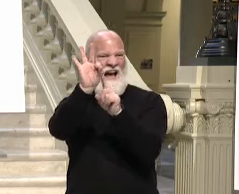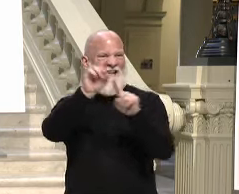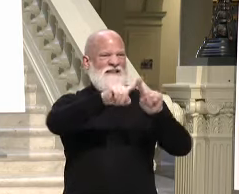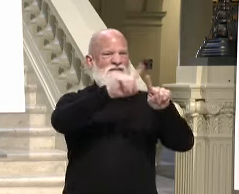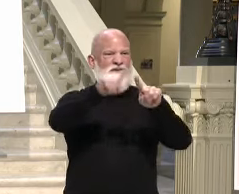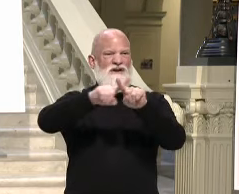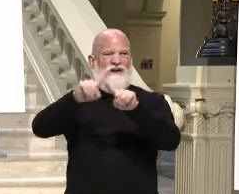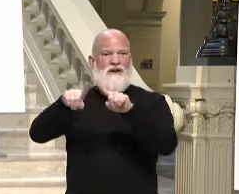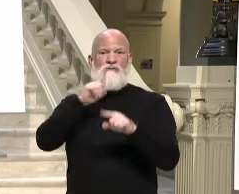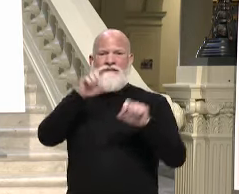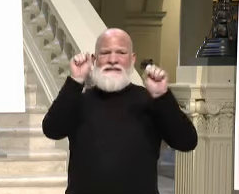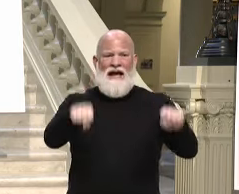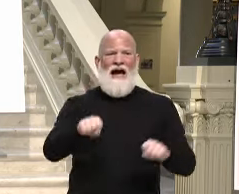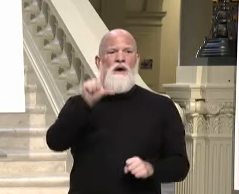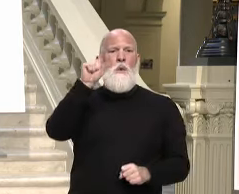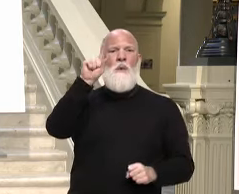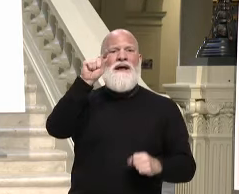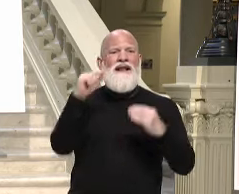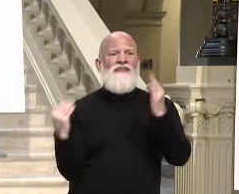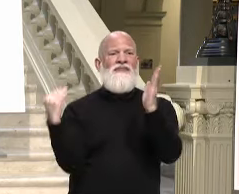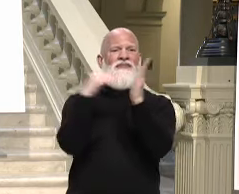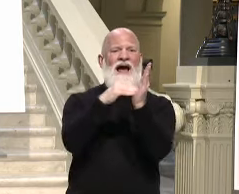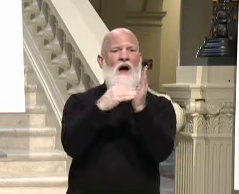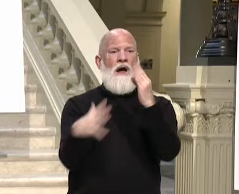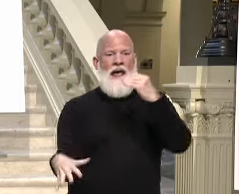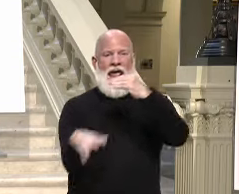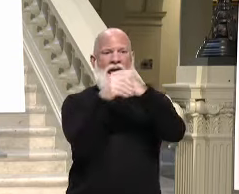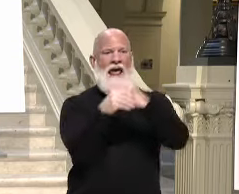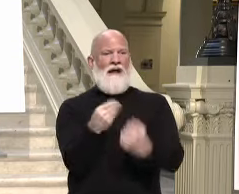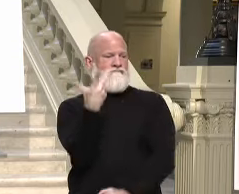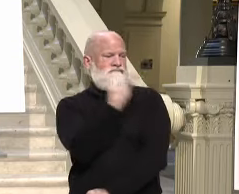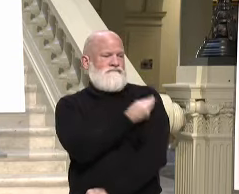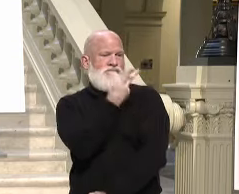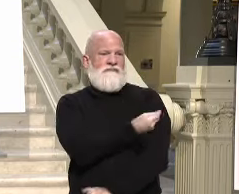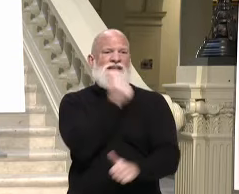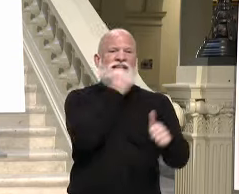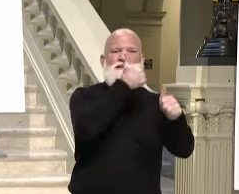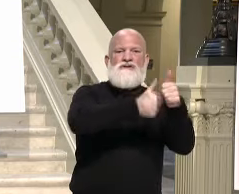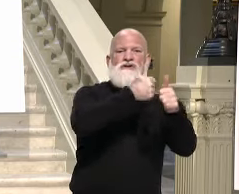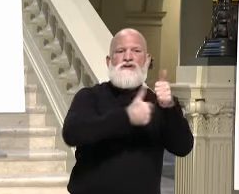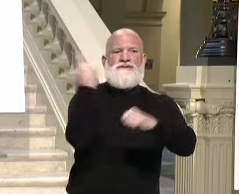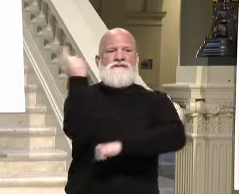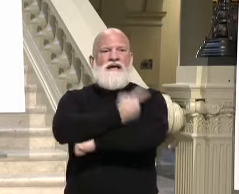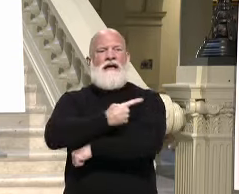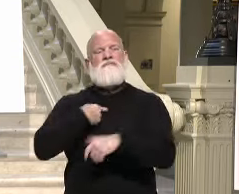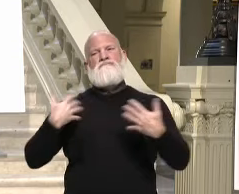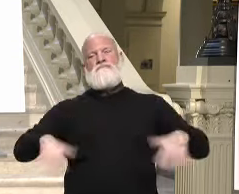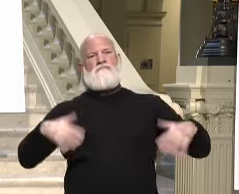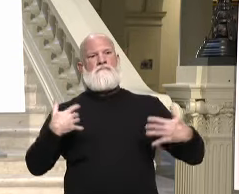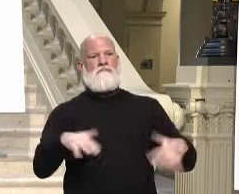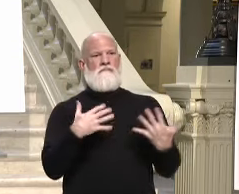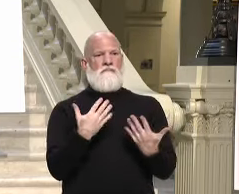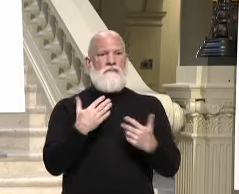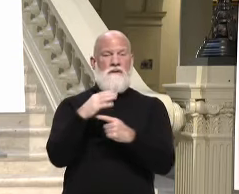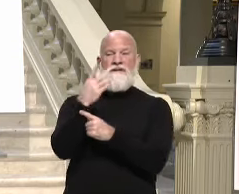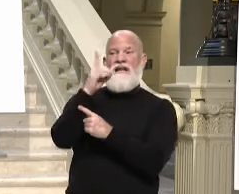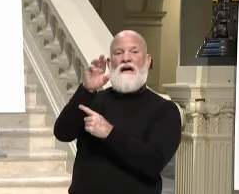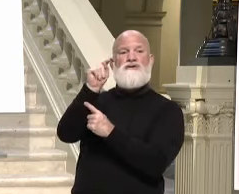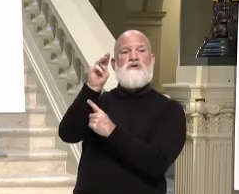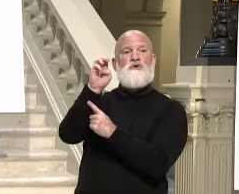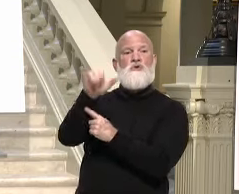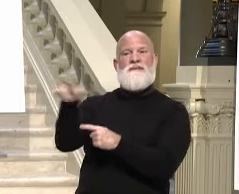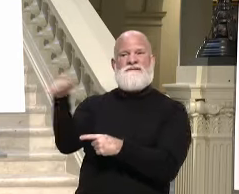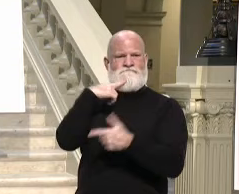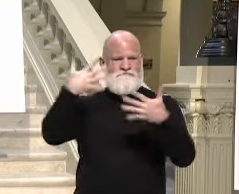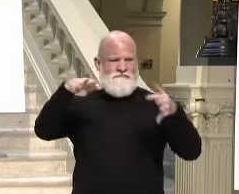dosages a week. As Dr. Toomey will explain in just a moment, the extended eligible criteria will begin on